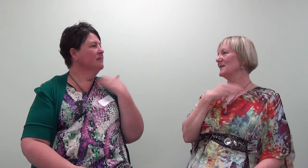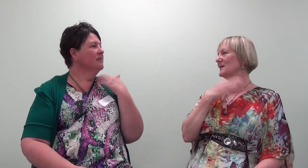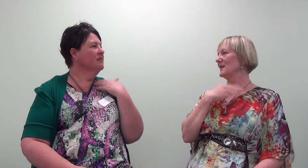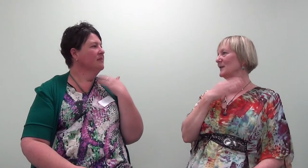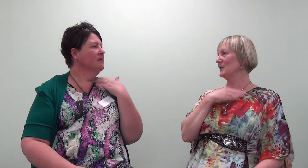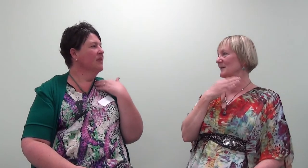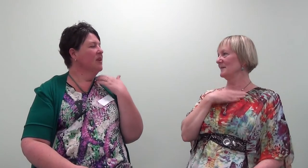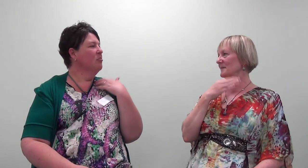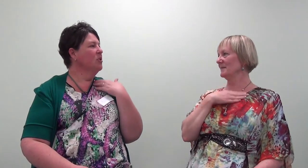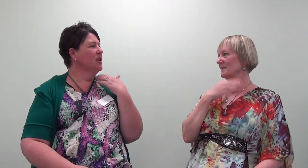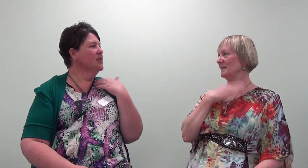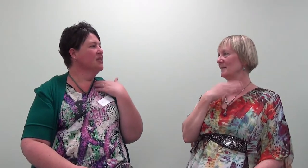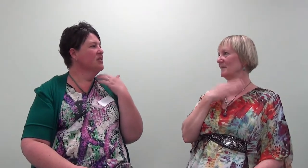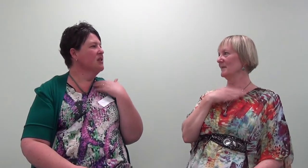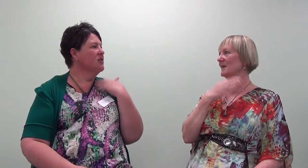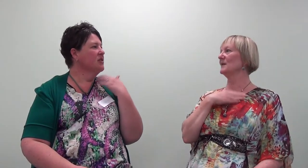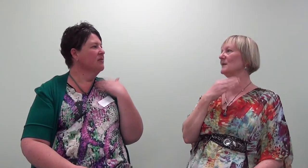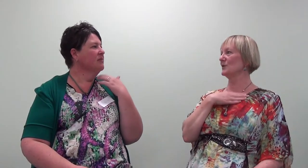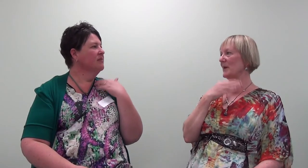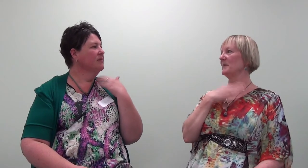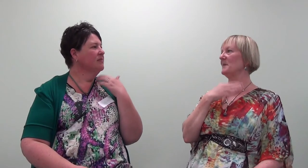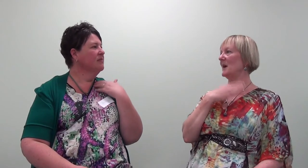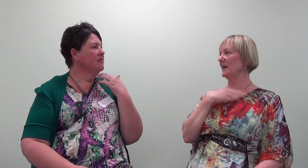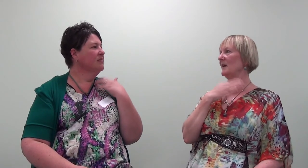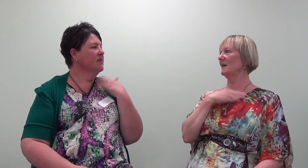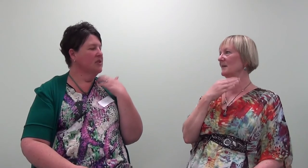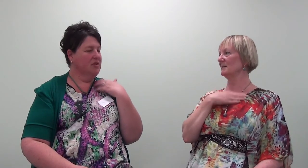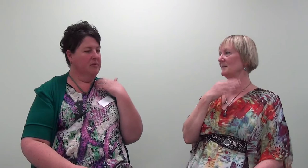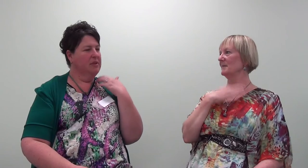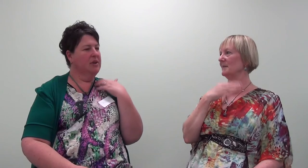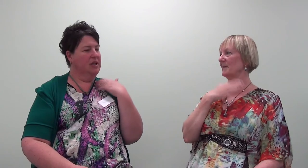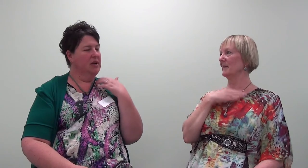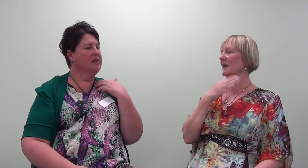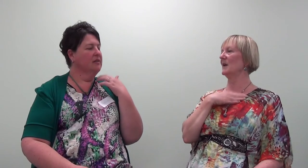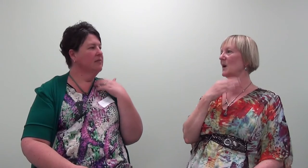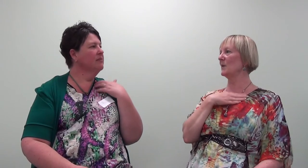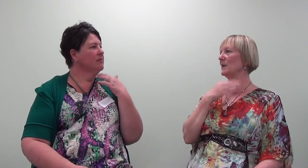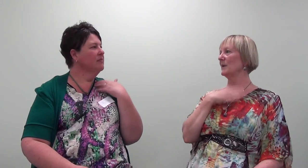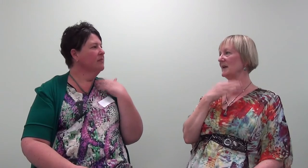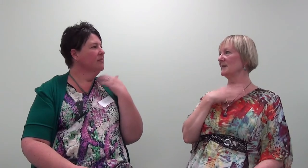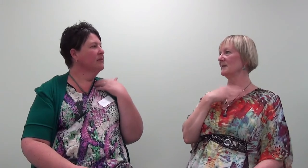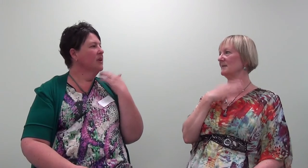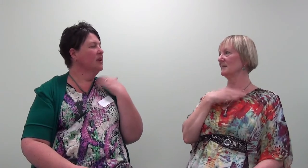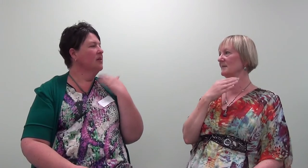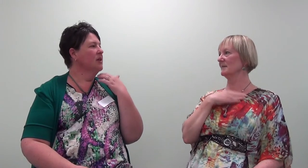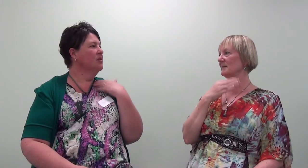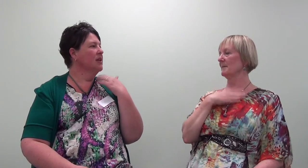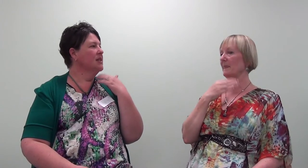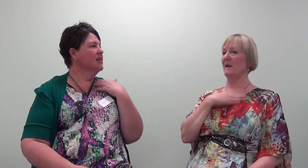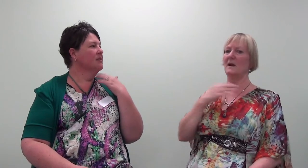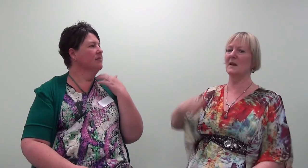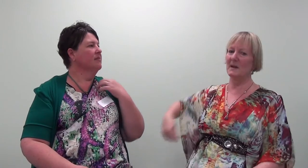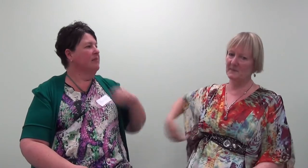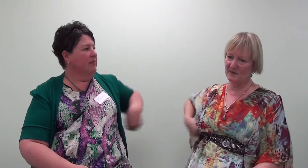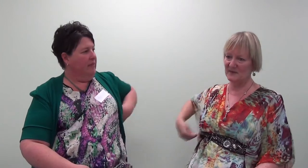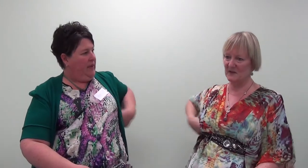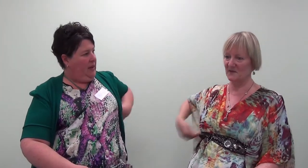sensation. It's trapped in my neck. And I want to release it. I can't be responsible